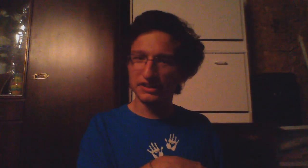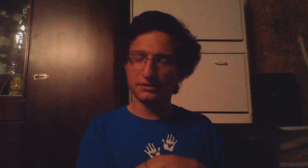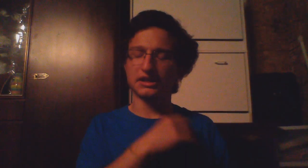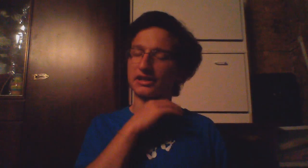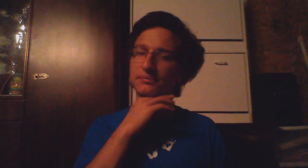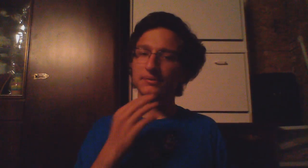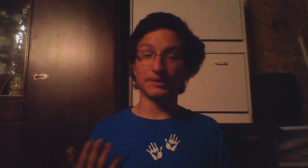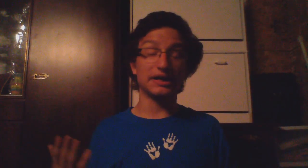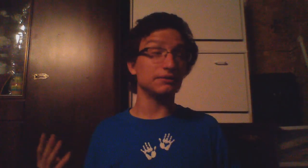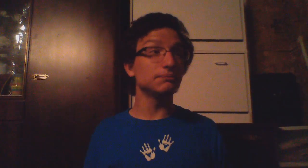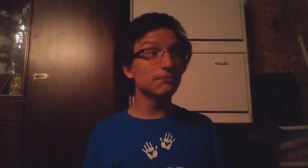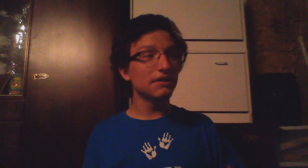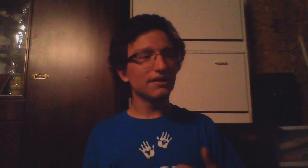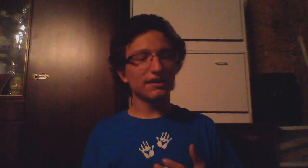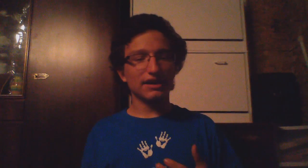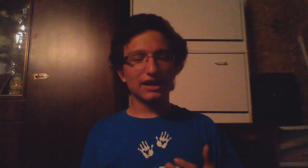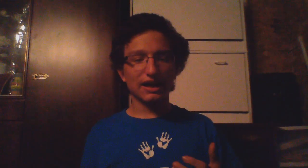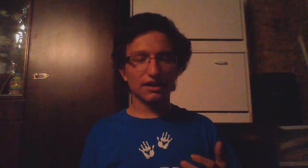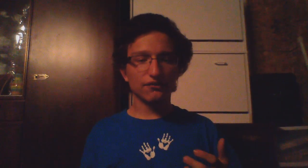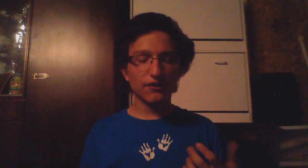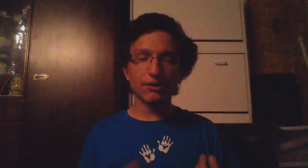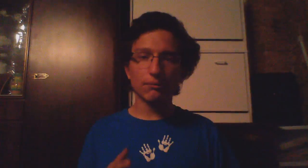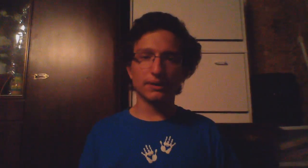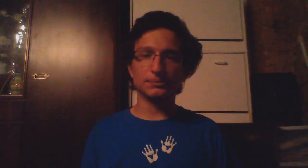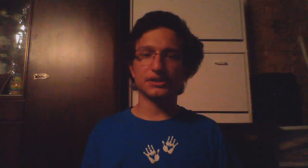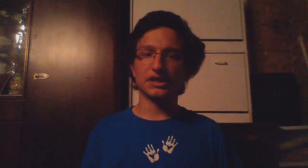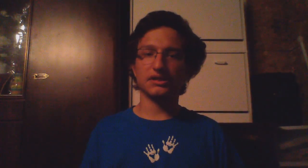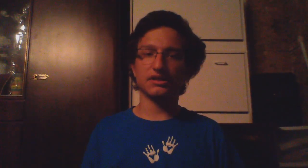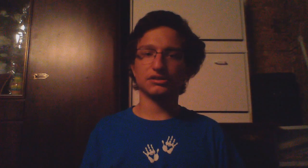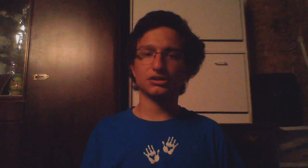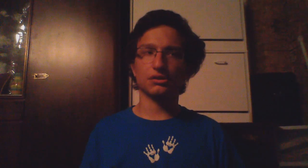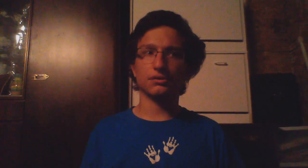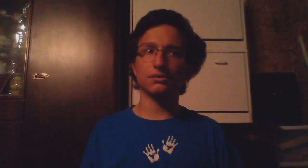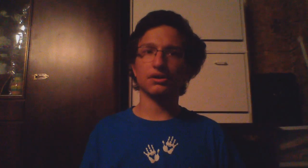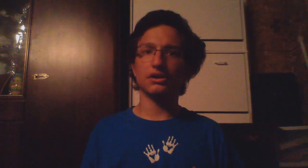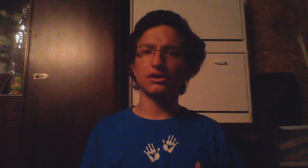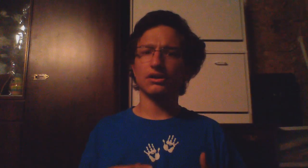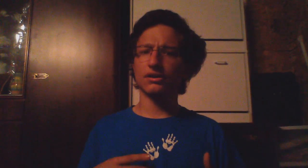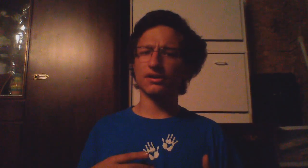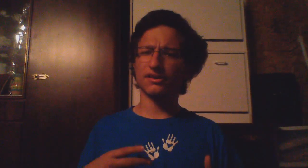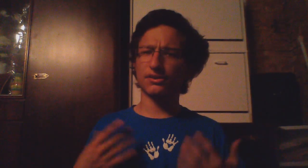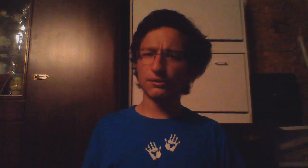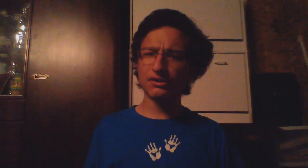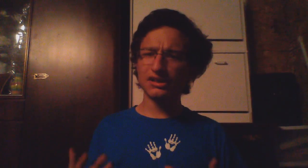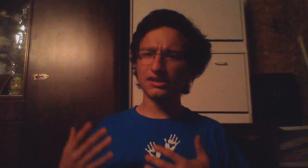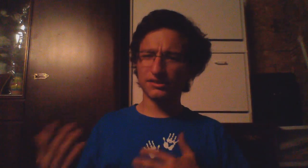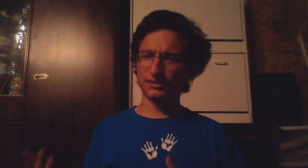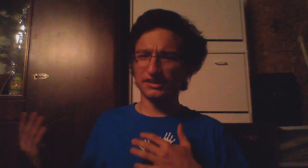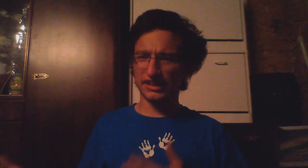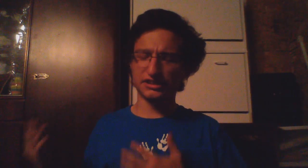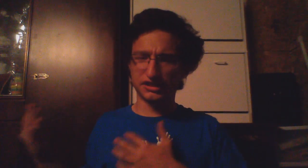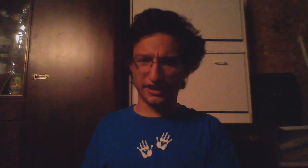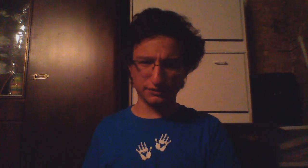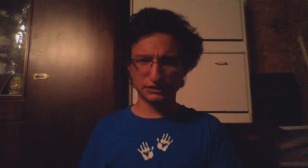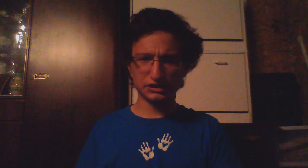year ago wow I found a website that showed 30 30 day challenges